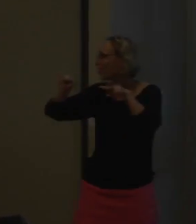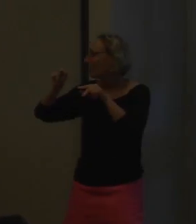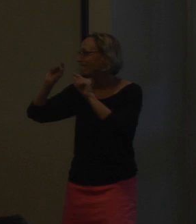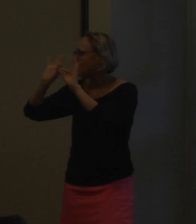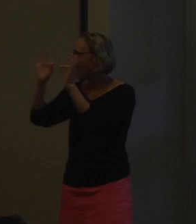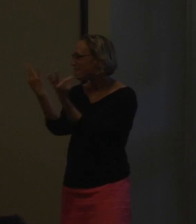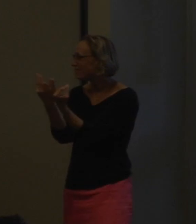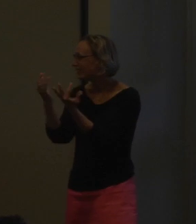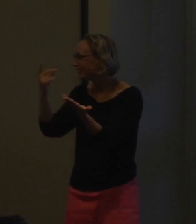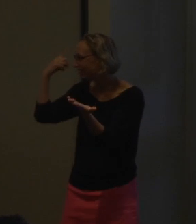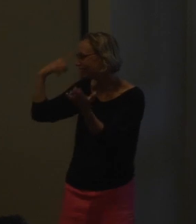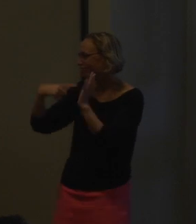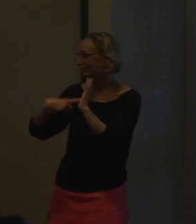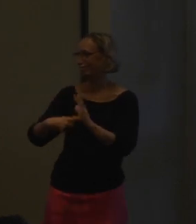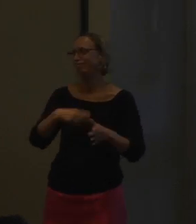we looked at a family.